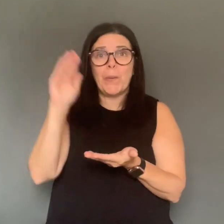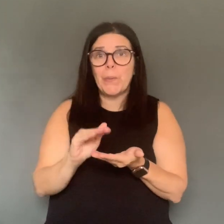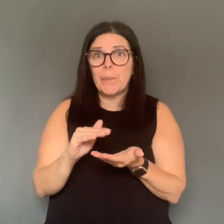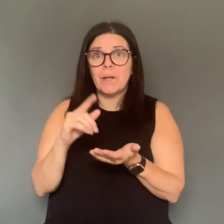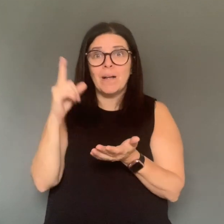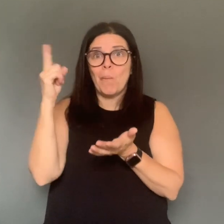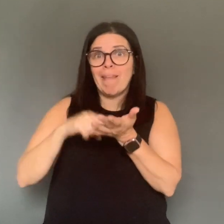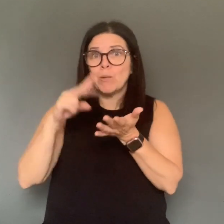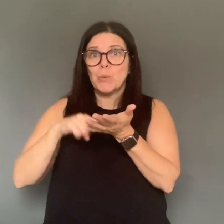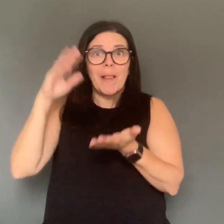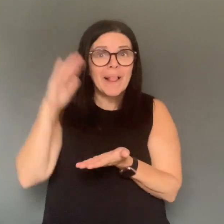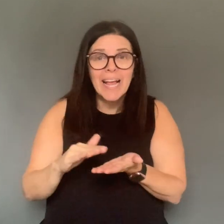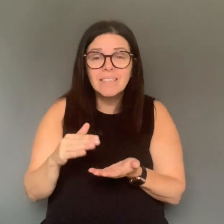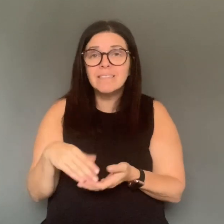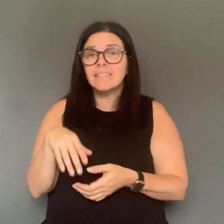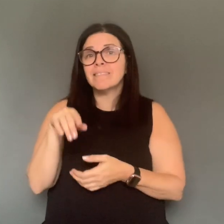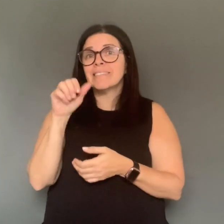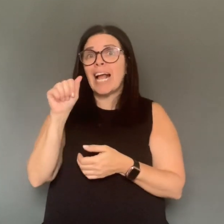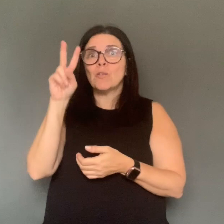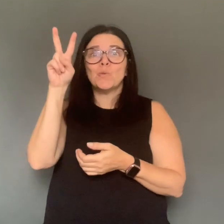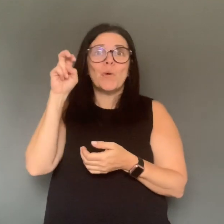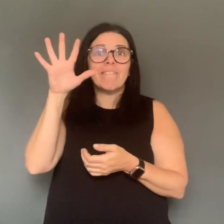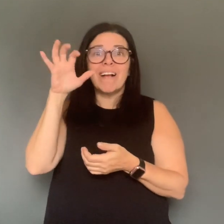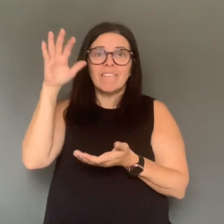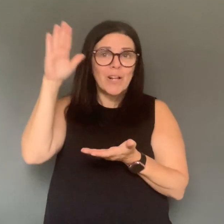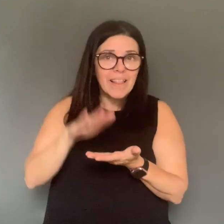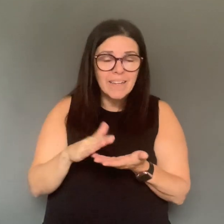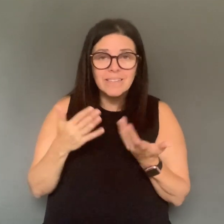part. We have to do our part to save those lives.